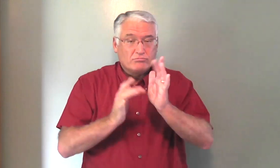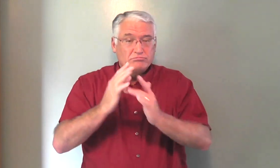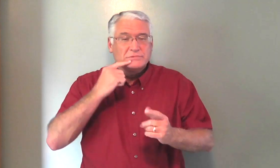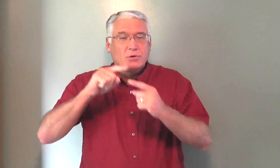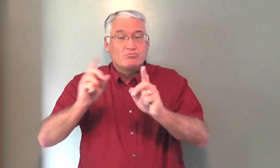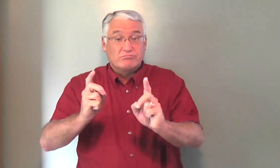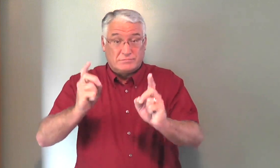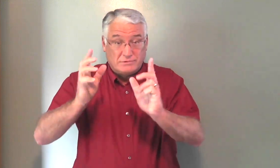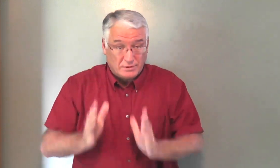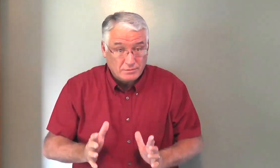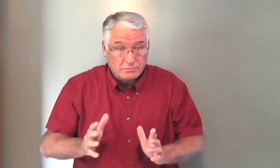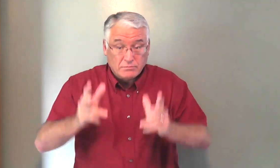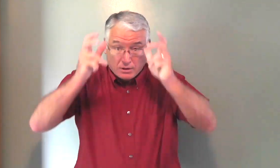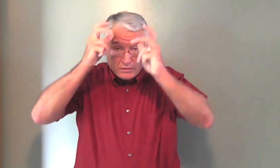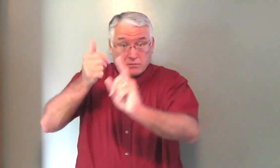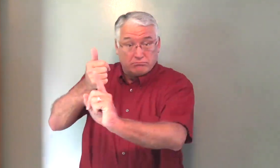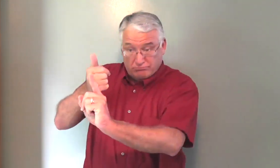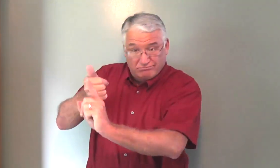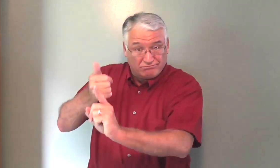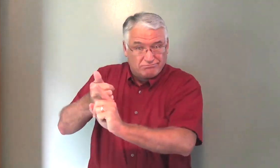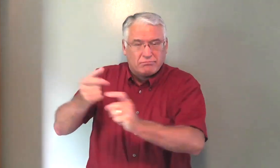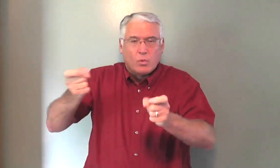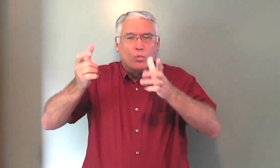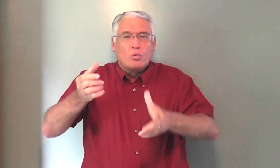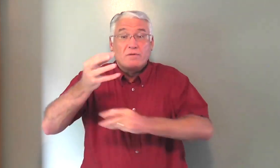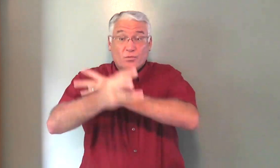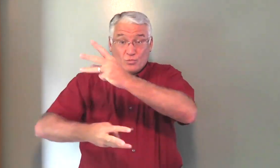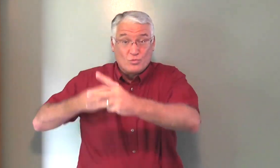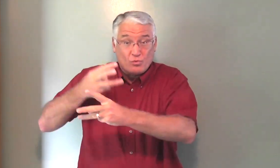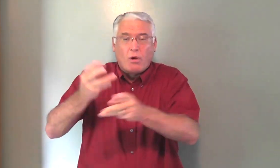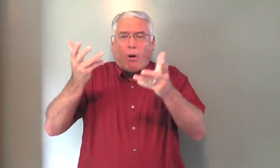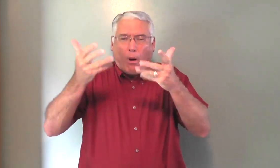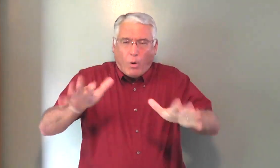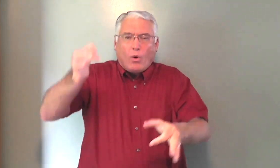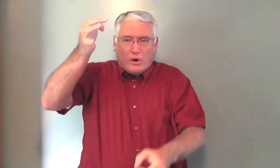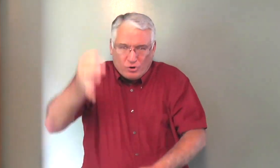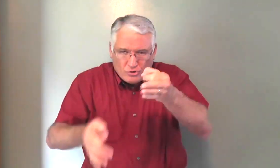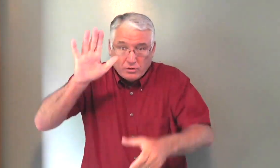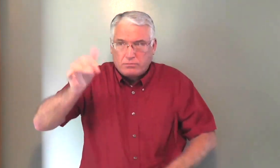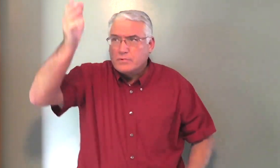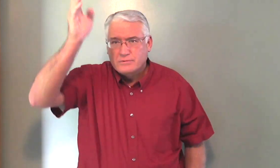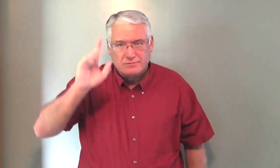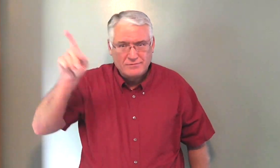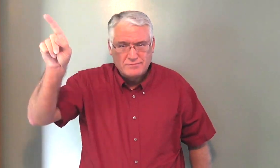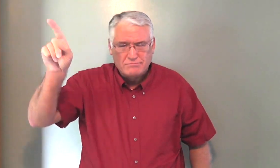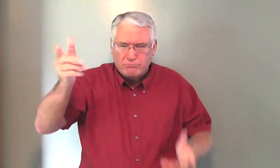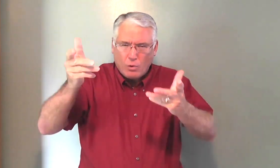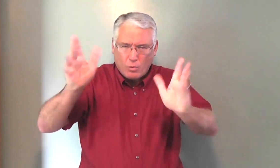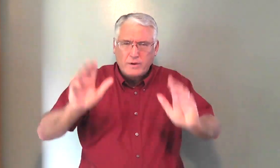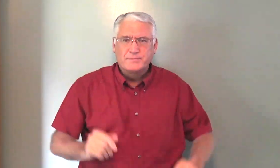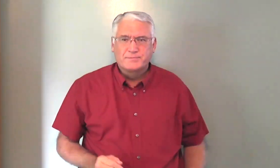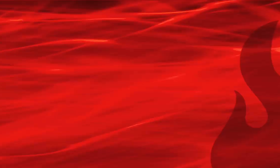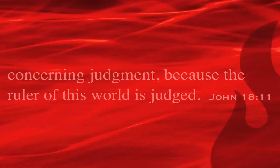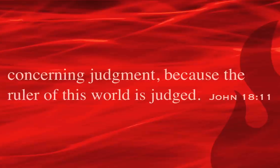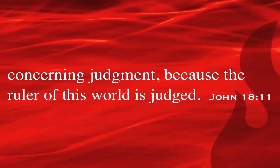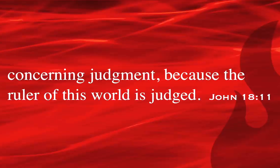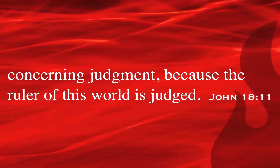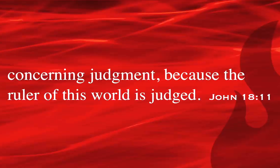Jesus, he told his disciples that Satan himself was the ruler of this world, and he's already been judged by God. Concerning